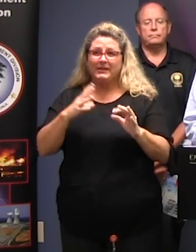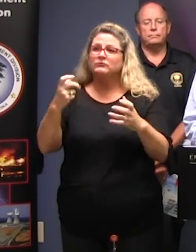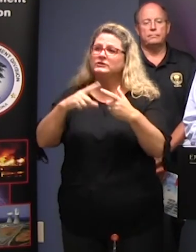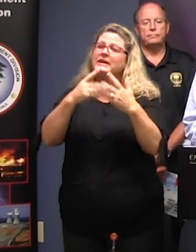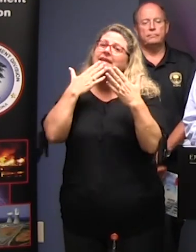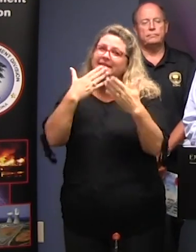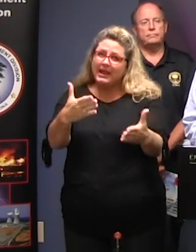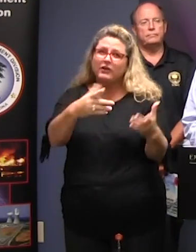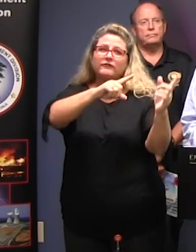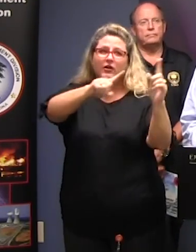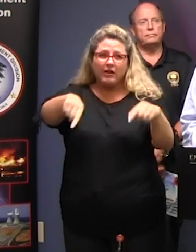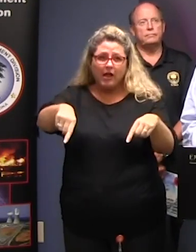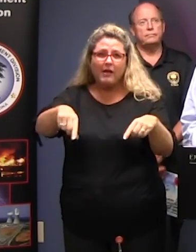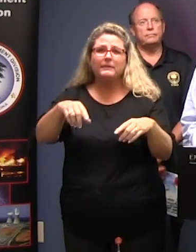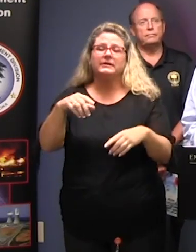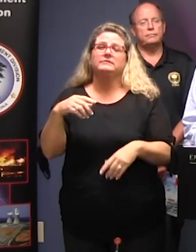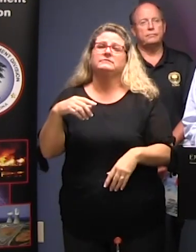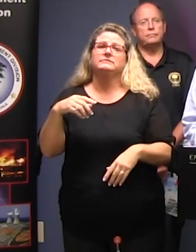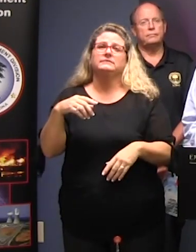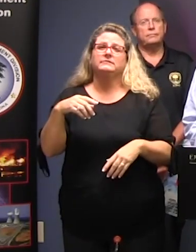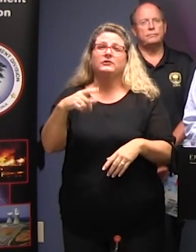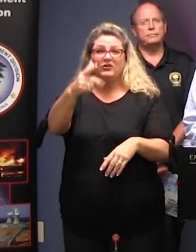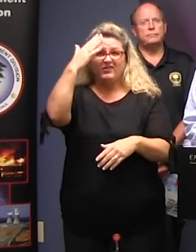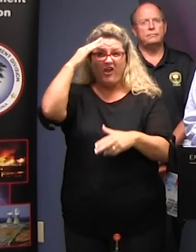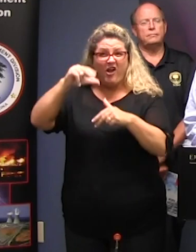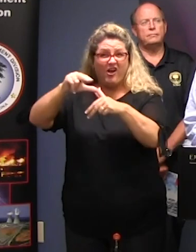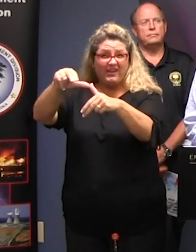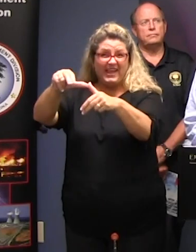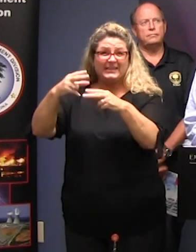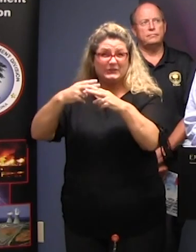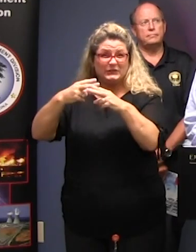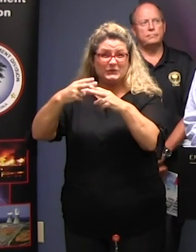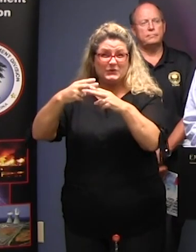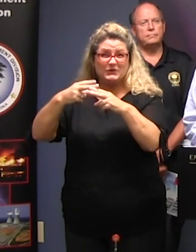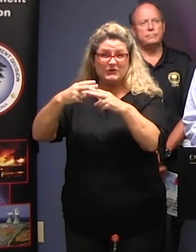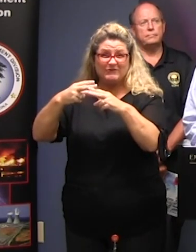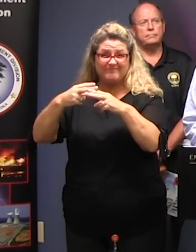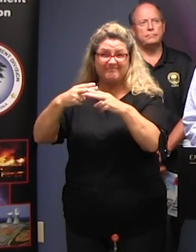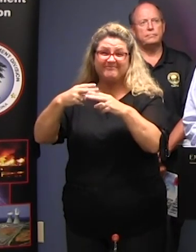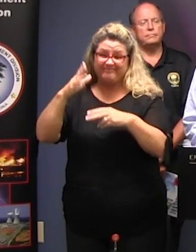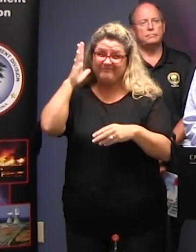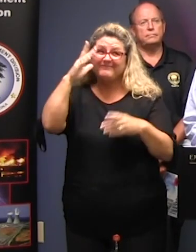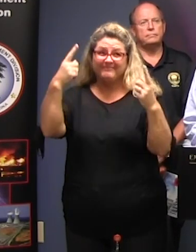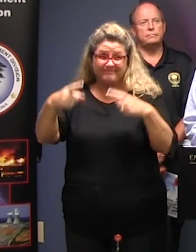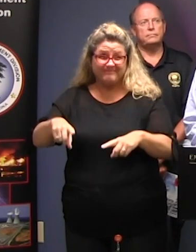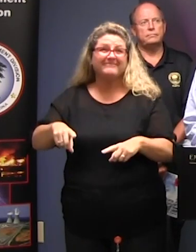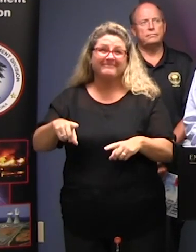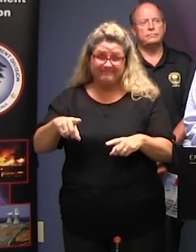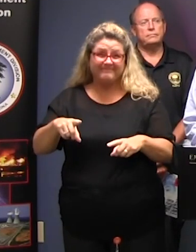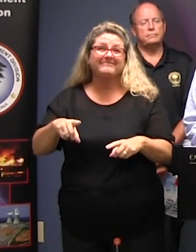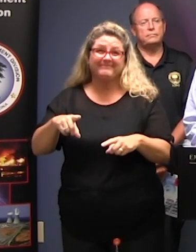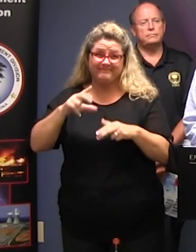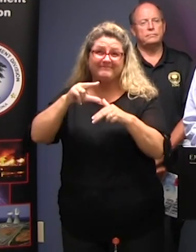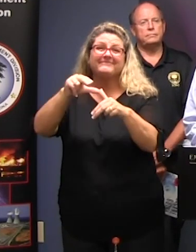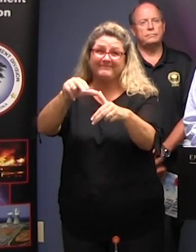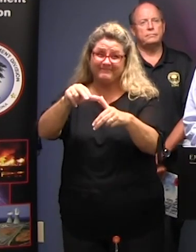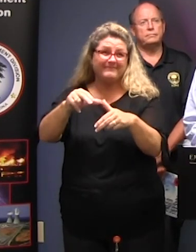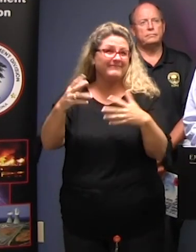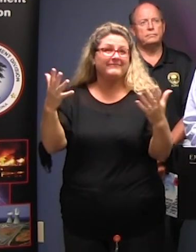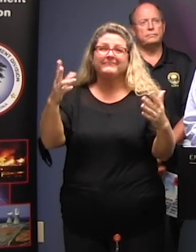to thank everyone for coming as you know as a there's a hurricane coming our way it is a very